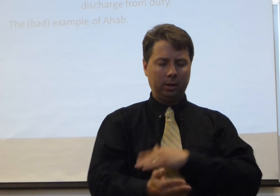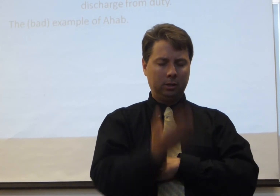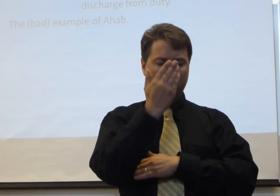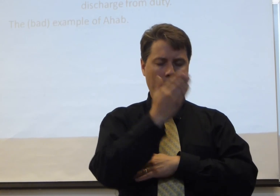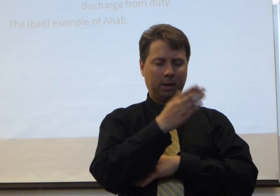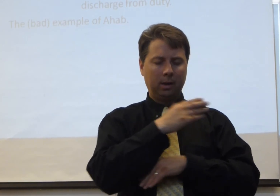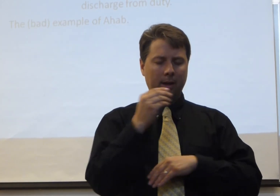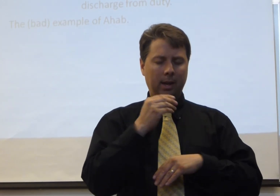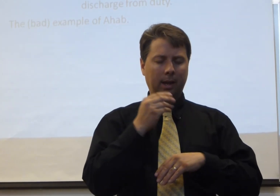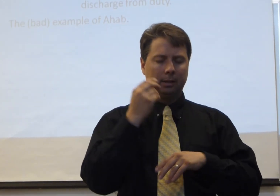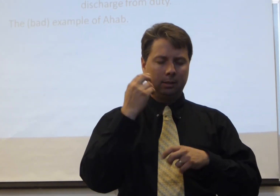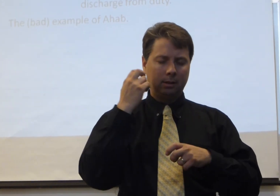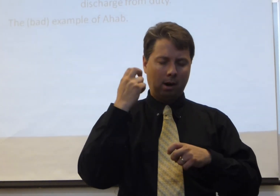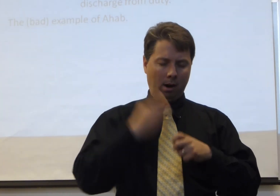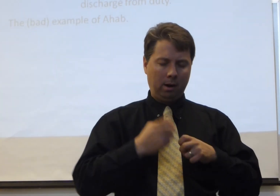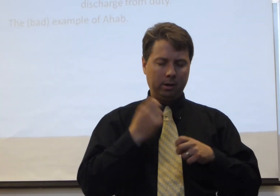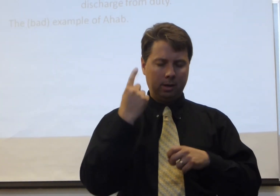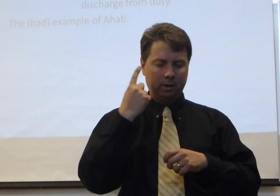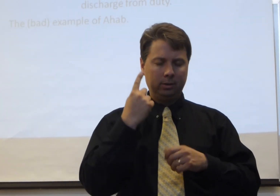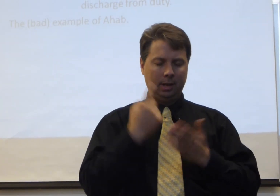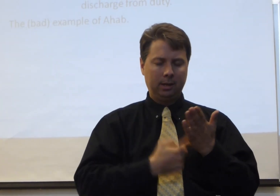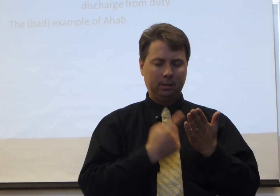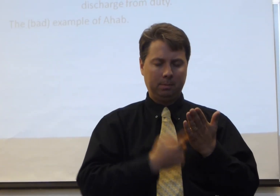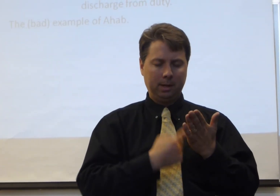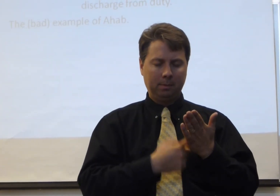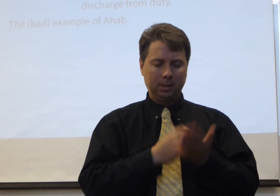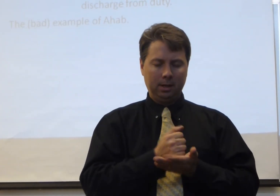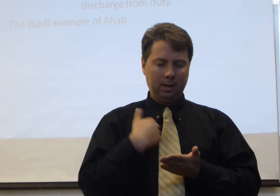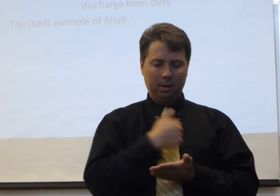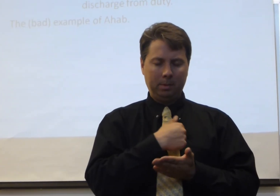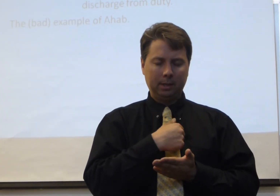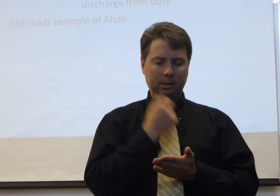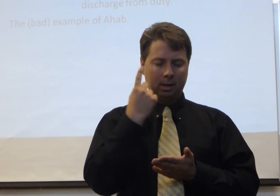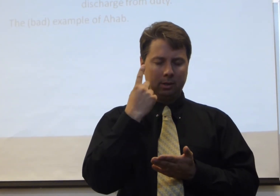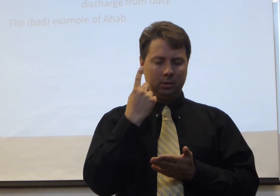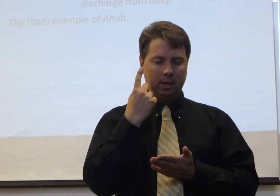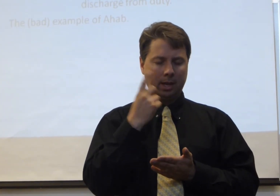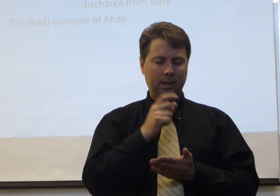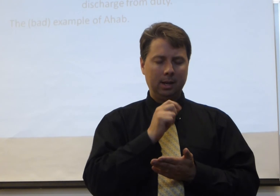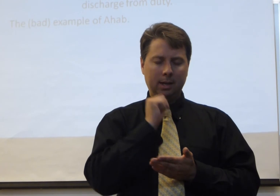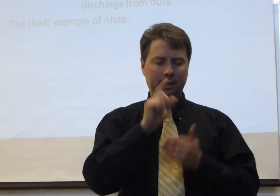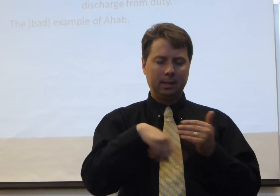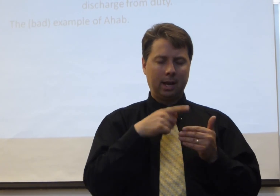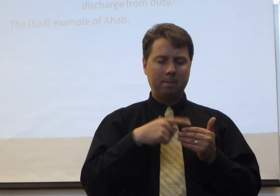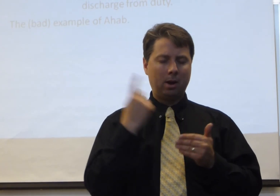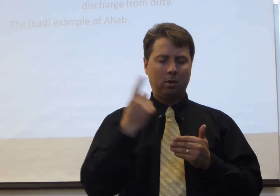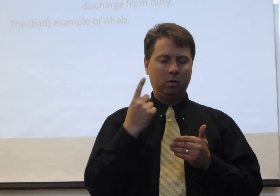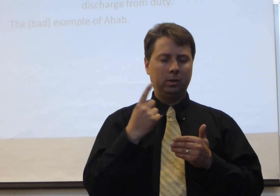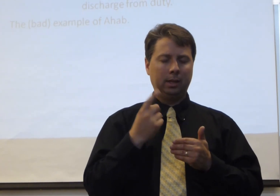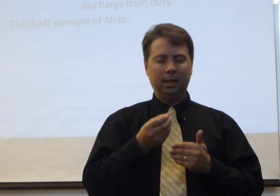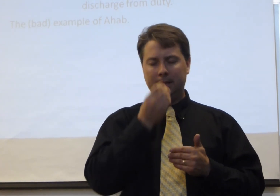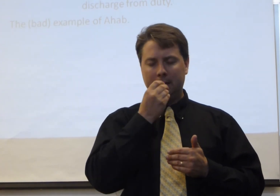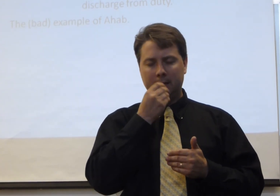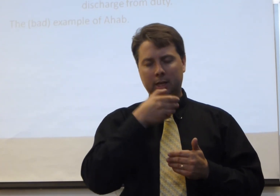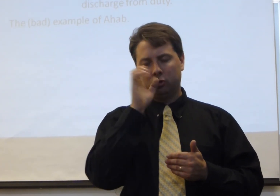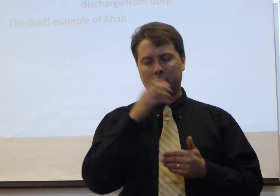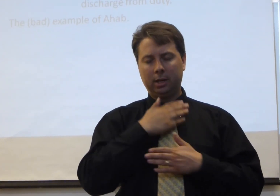this morning and hard to understand sometimes. Help us to understand it's not about only eating, drinking,